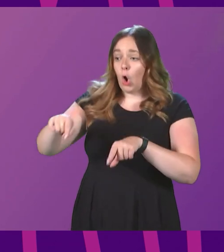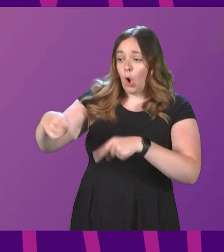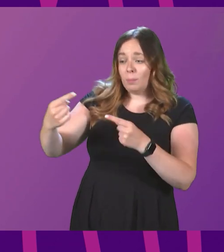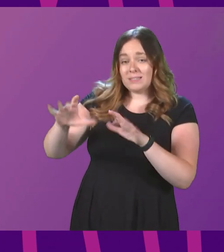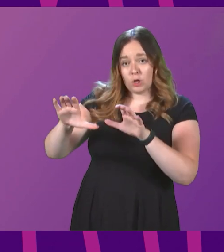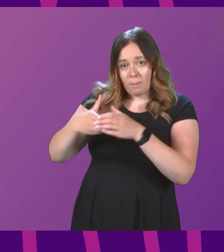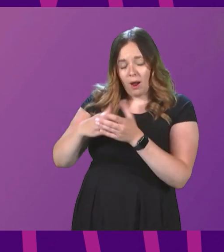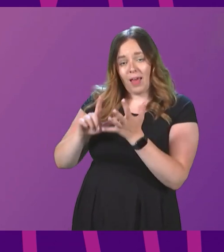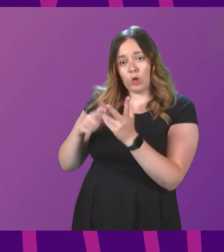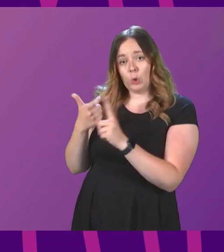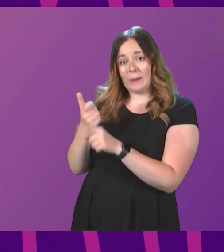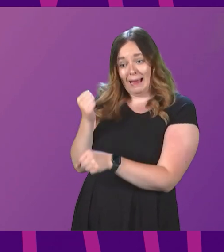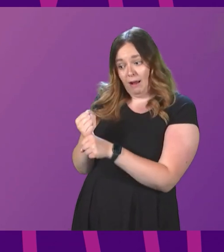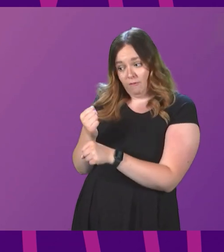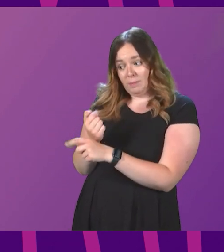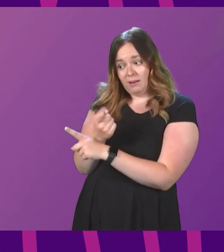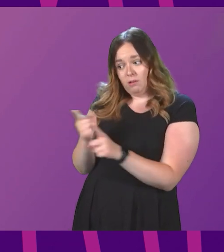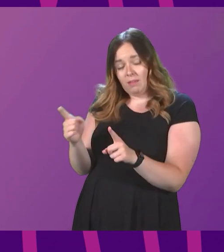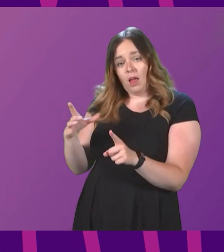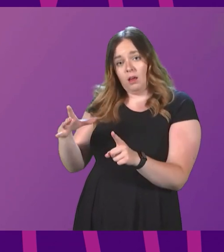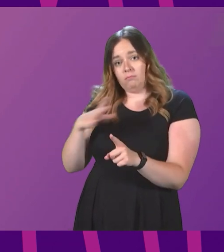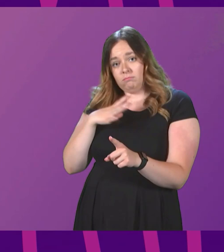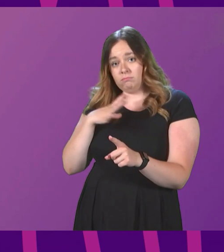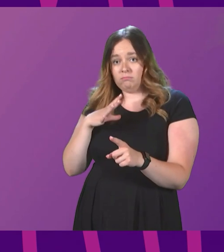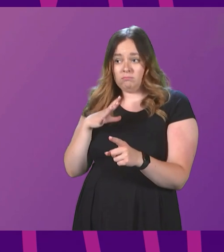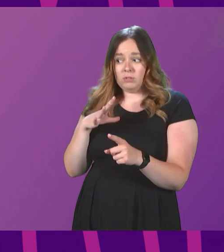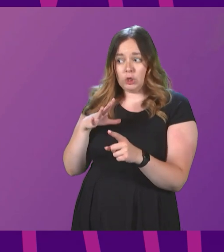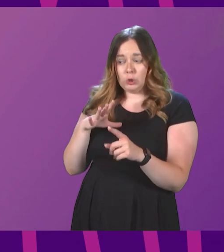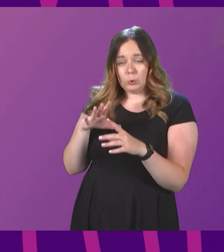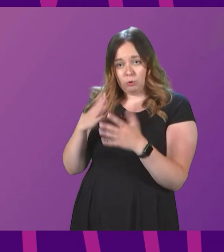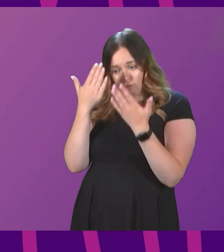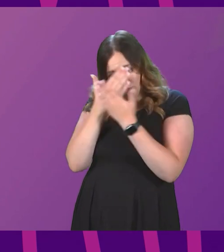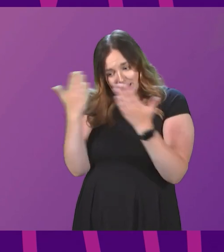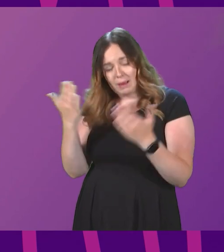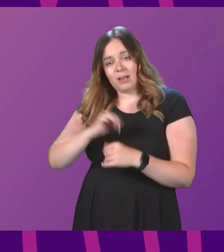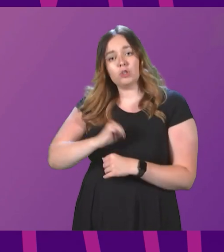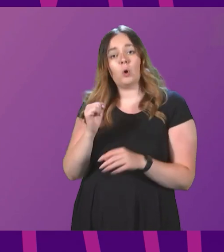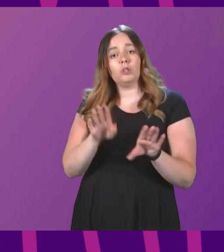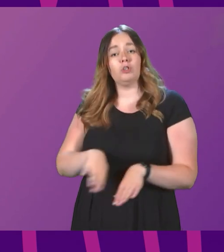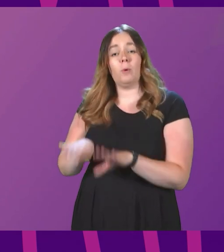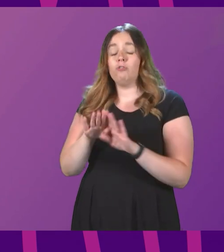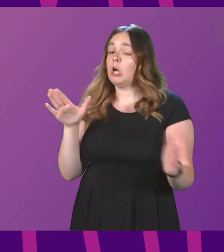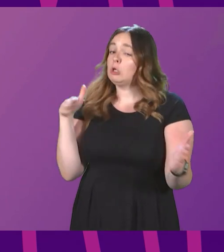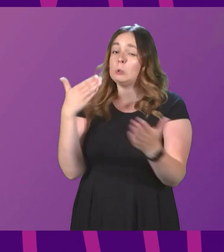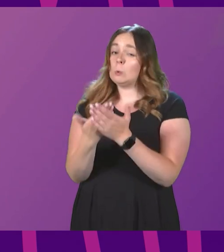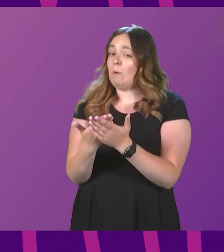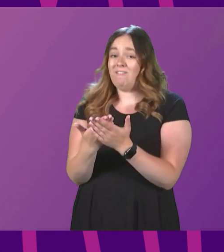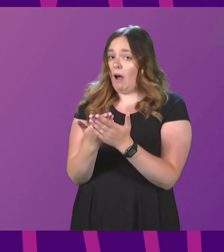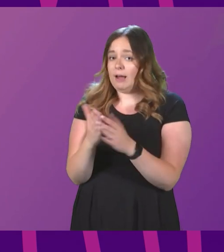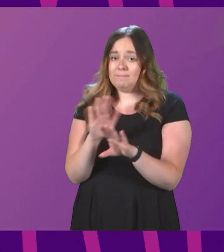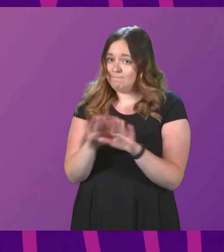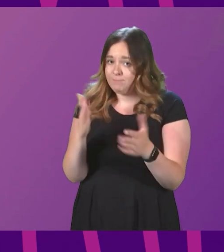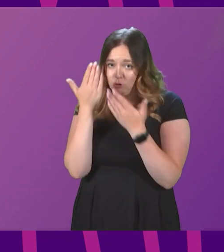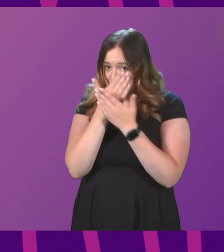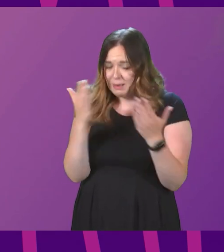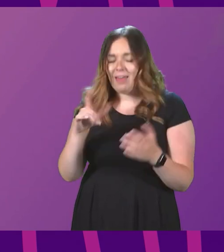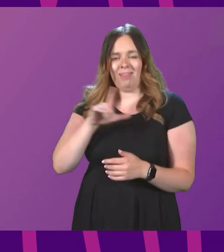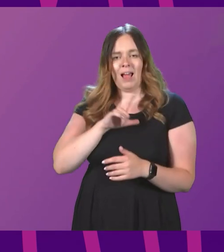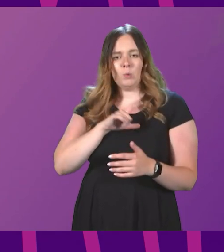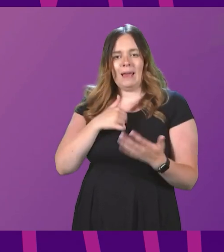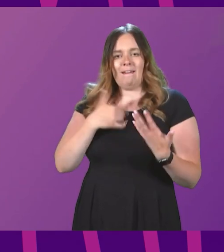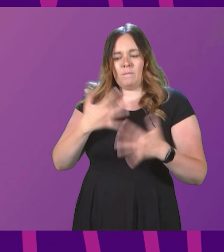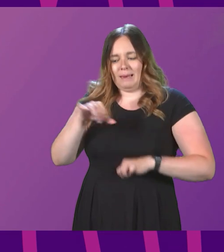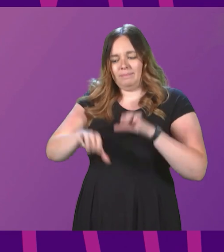and the UK government are prepared to respect Scottish democracy. So far they haven't, which is why I have set out the path today.